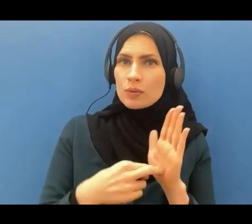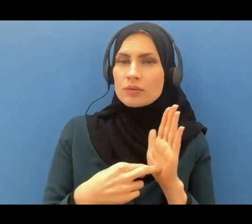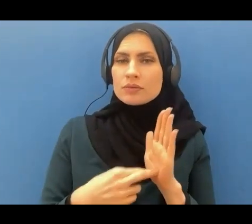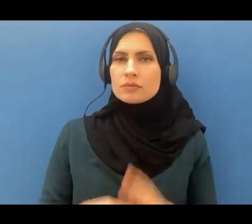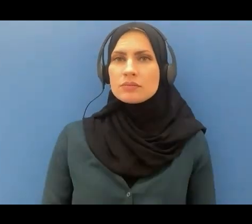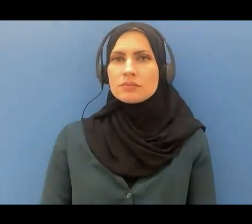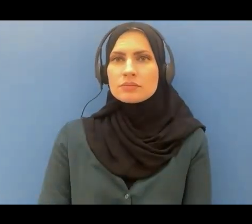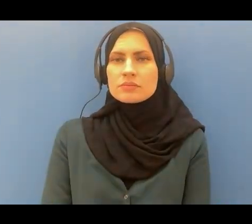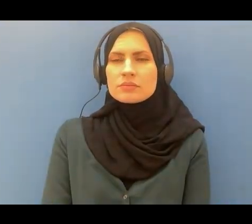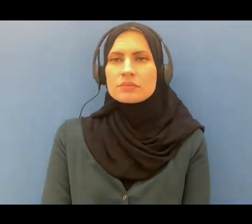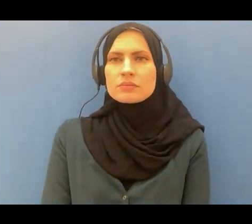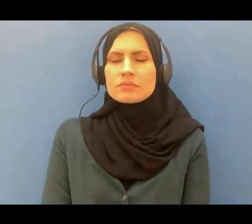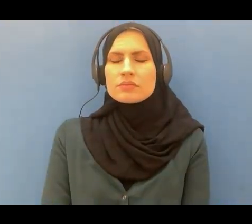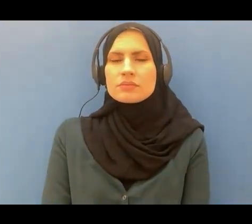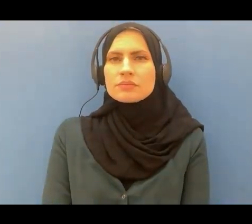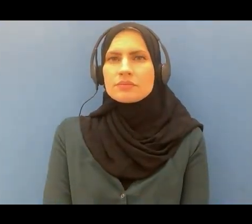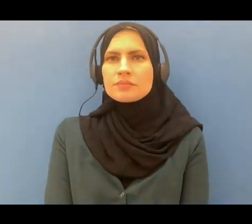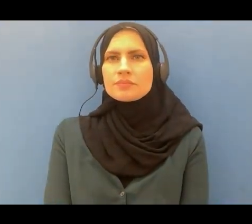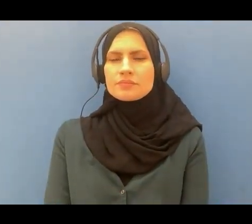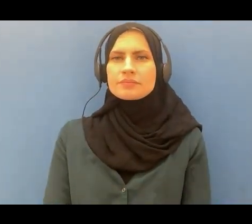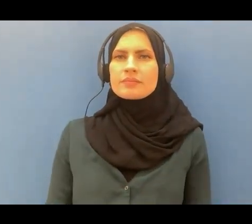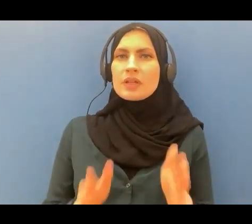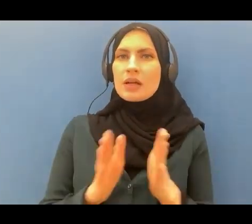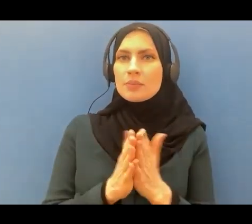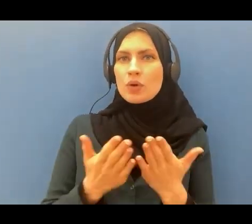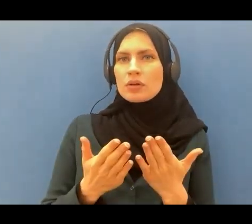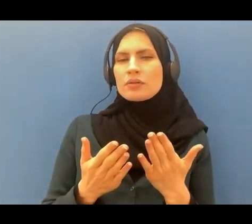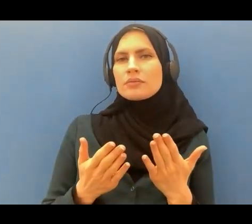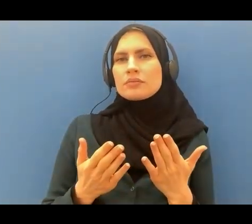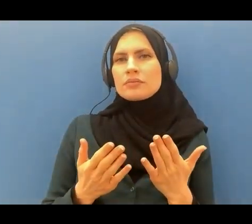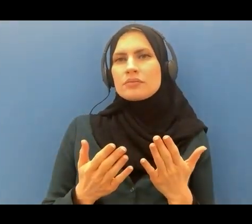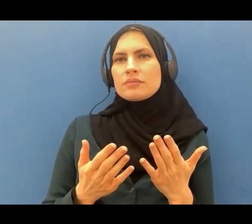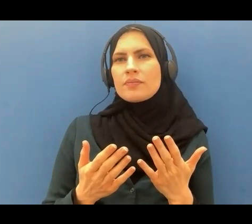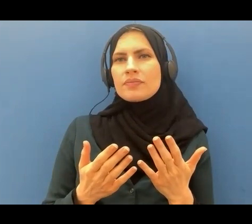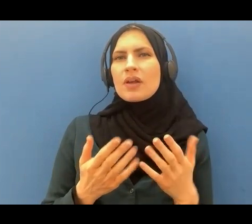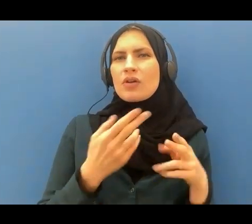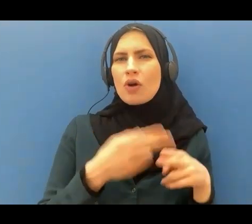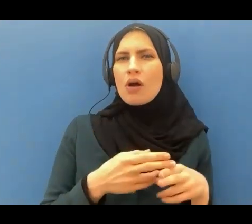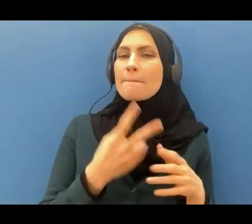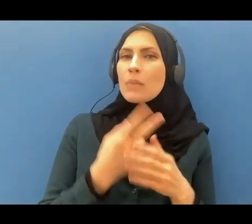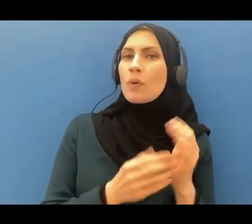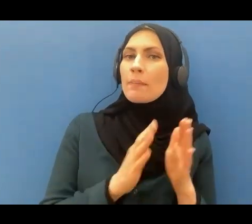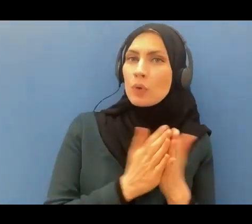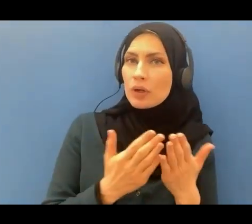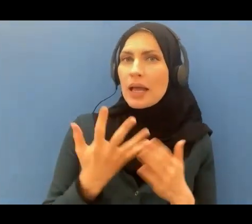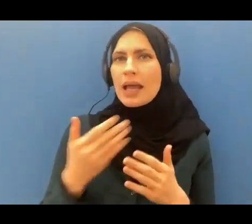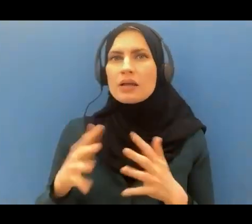which is also referred to as the book and also referred to as the Quran is from Allah